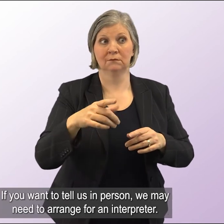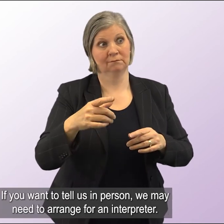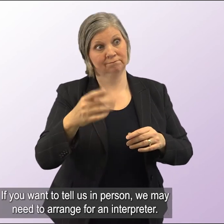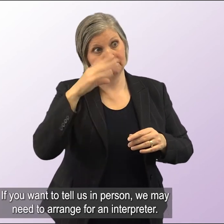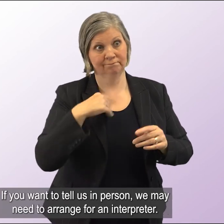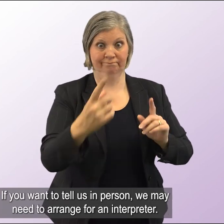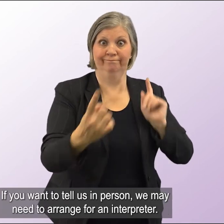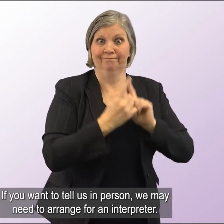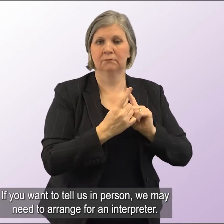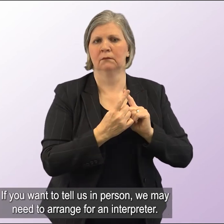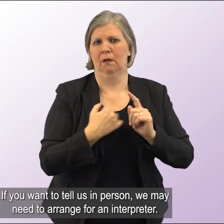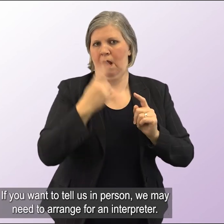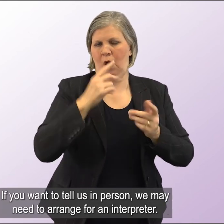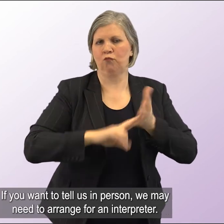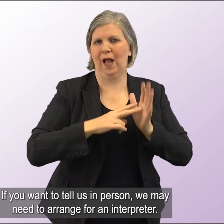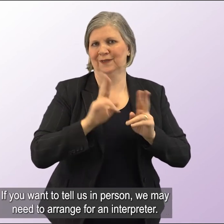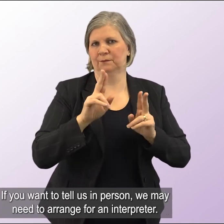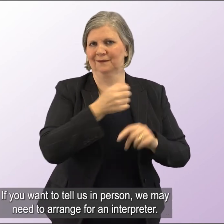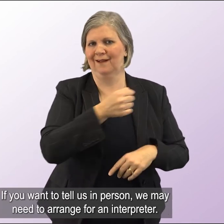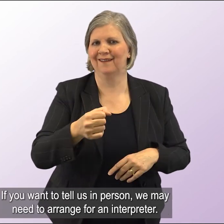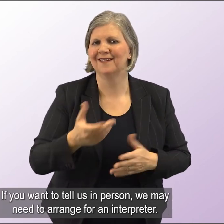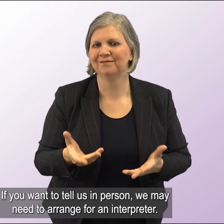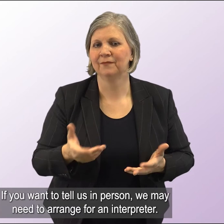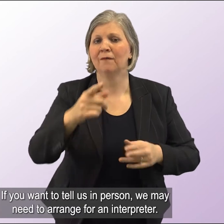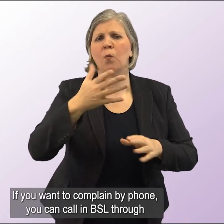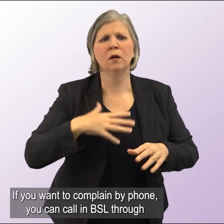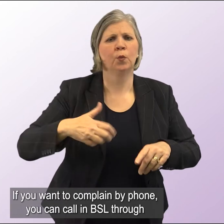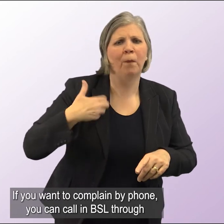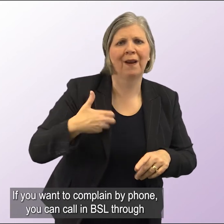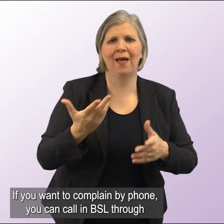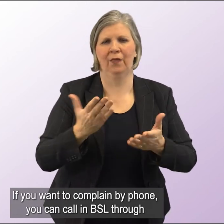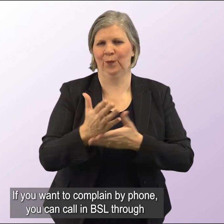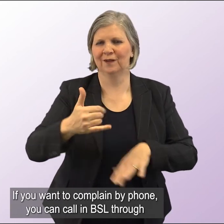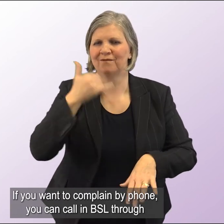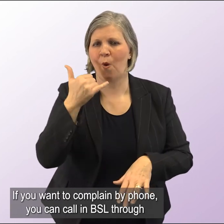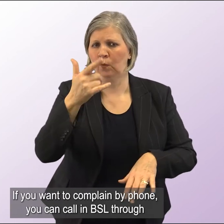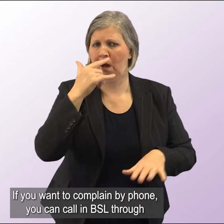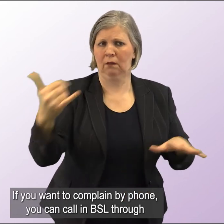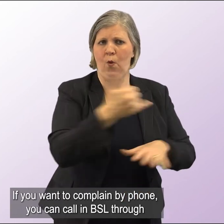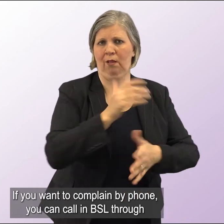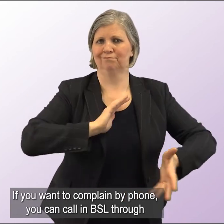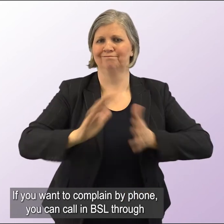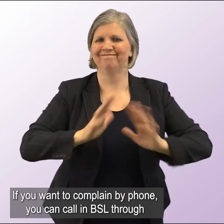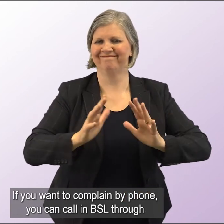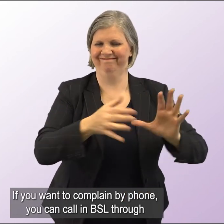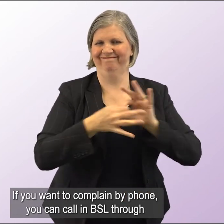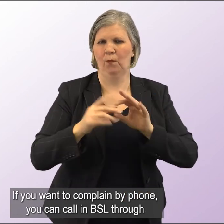want to tell us in person, we may need to arrange for an interpreter. If you want to complain by phone, you can call in BSL